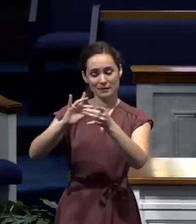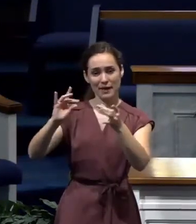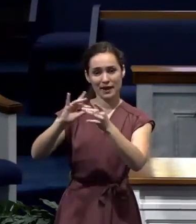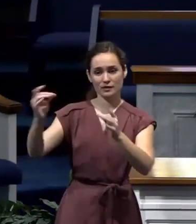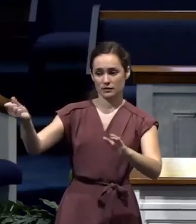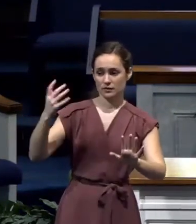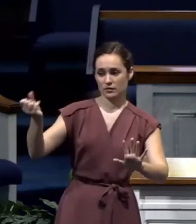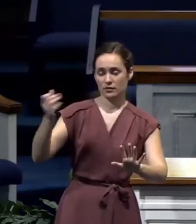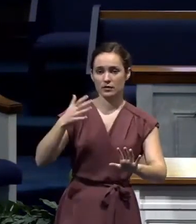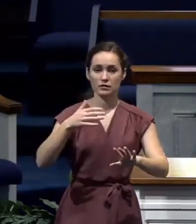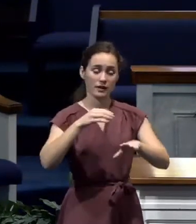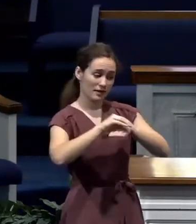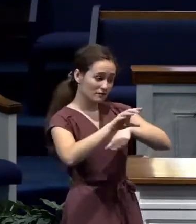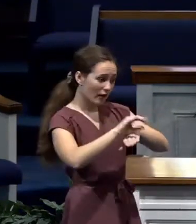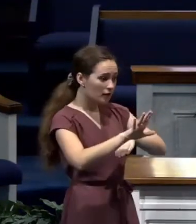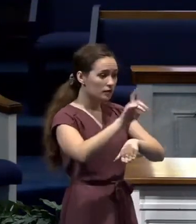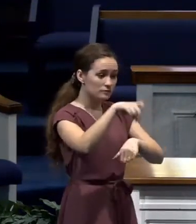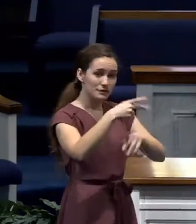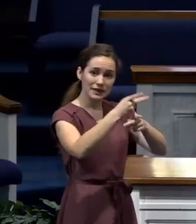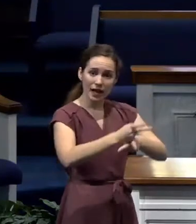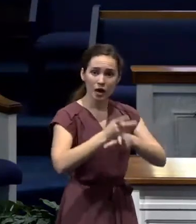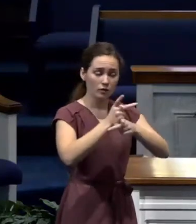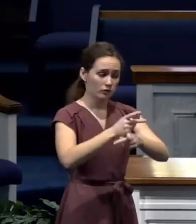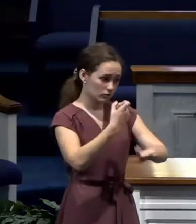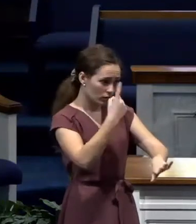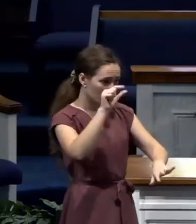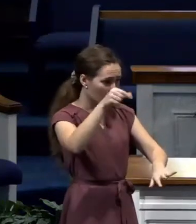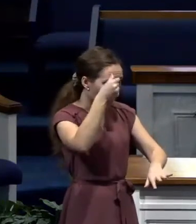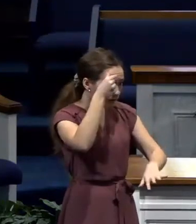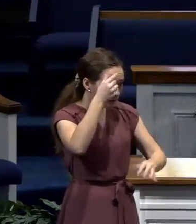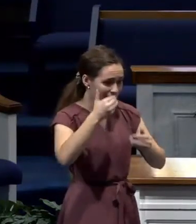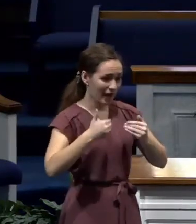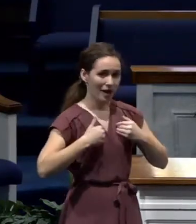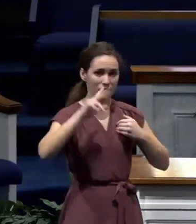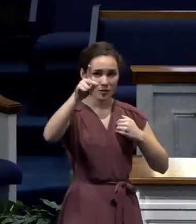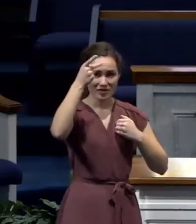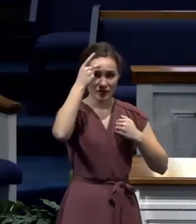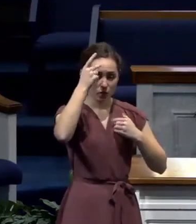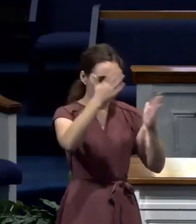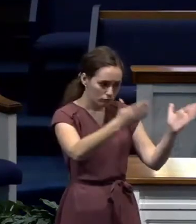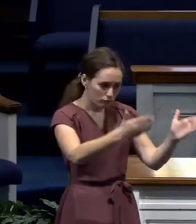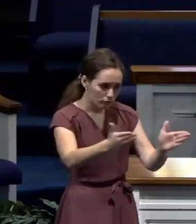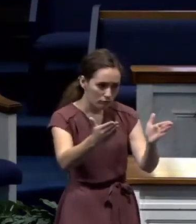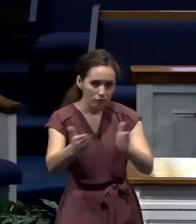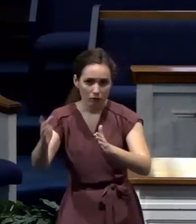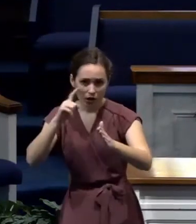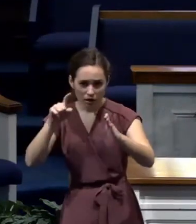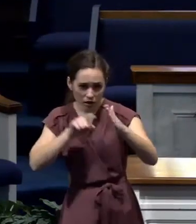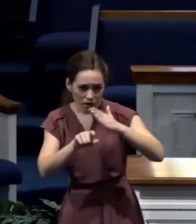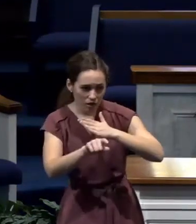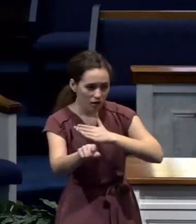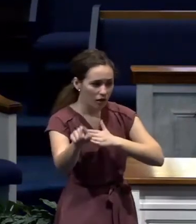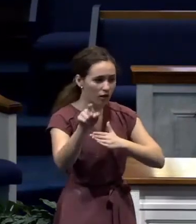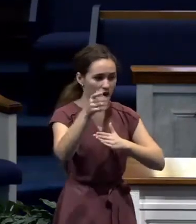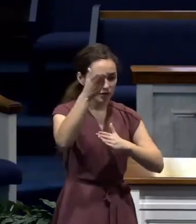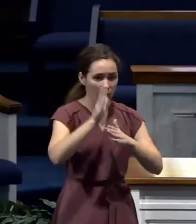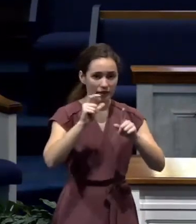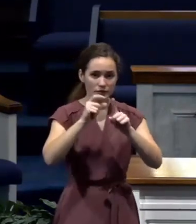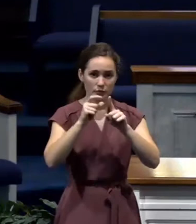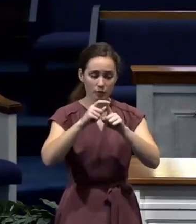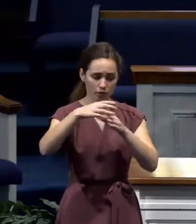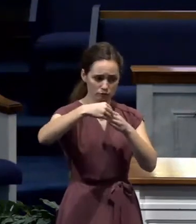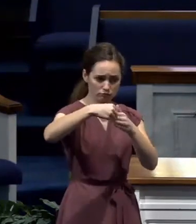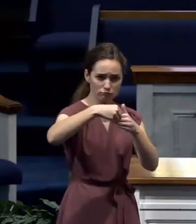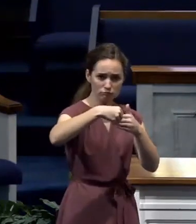give me advice and say, you know, we need to be careful. The government has a political agenda and we don't need to be compromising God's word to follow that